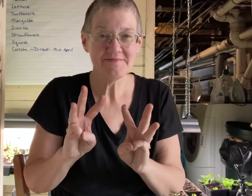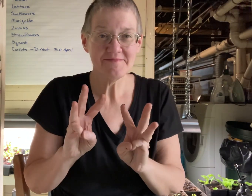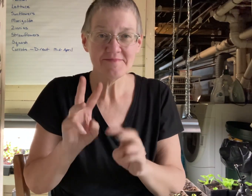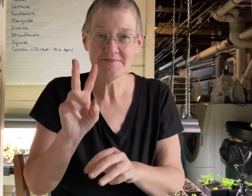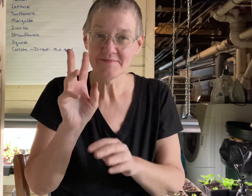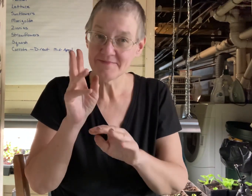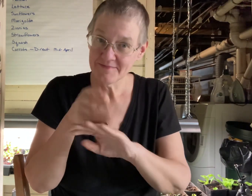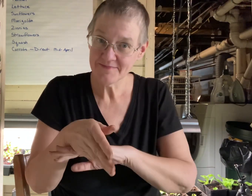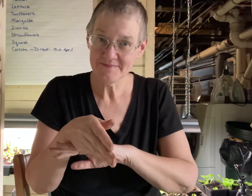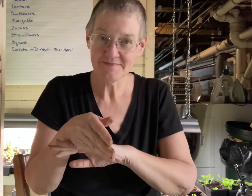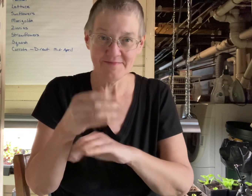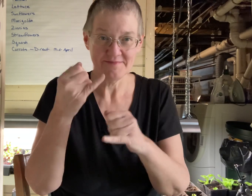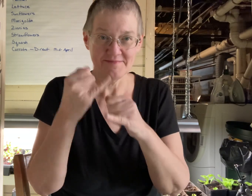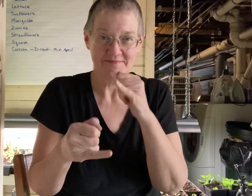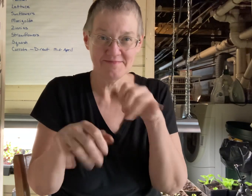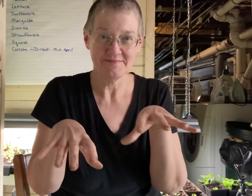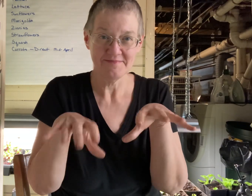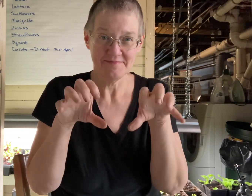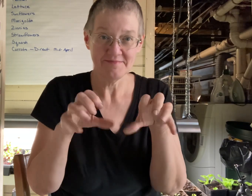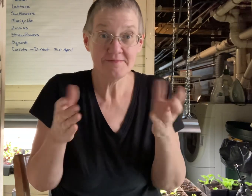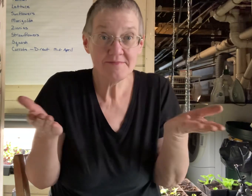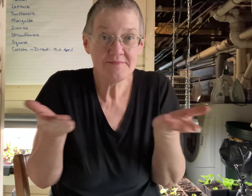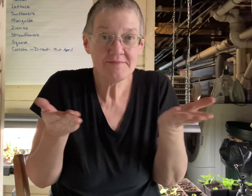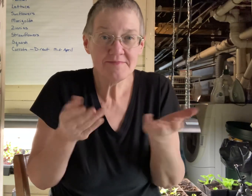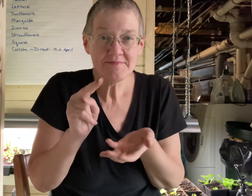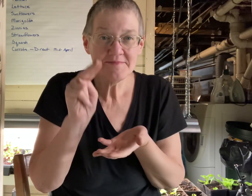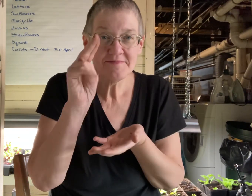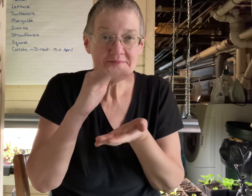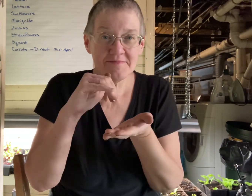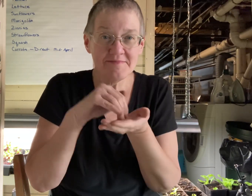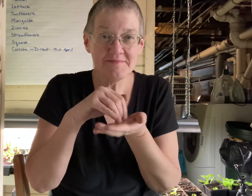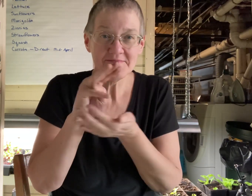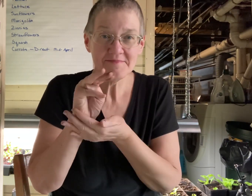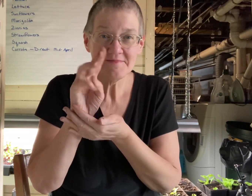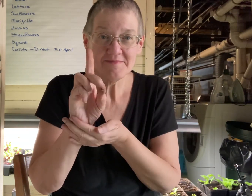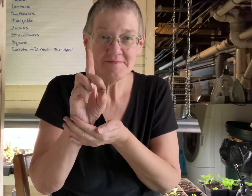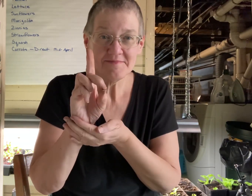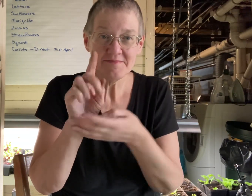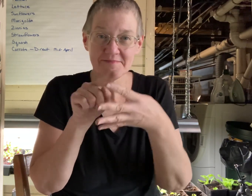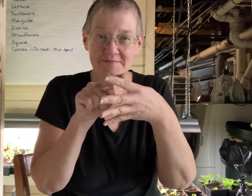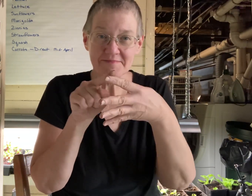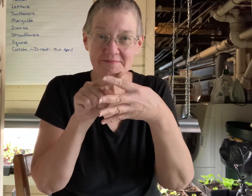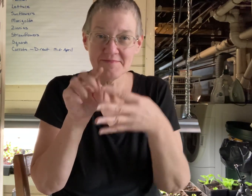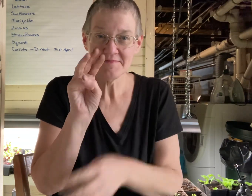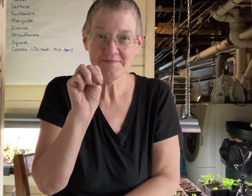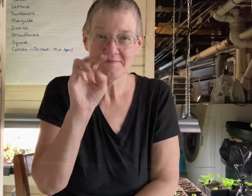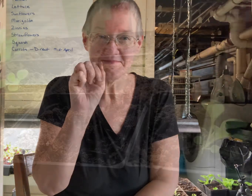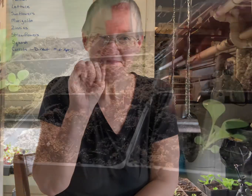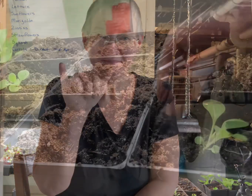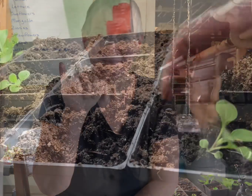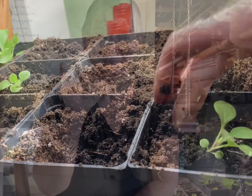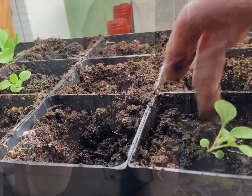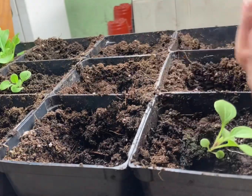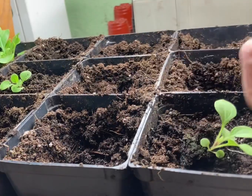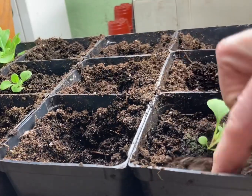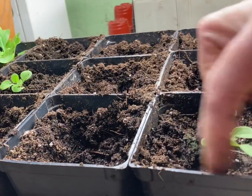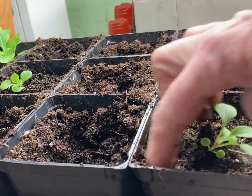after our last freeze and here in north central maryland that's beginning